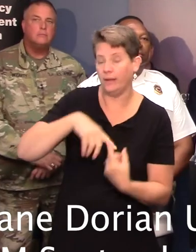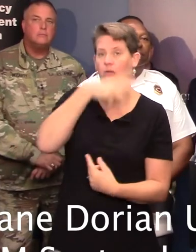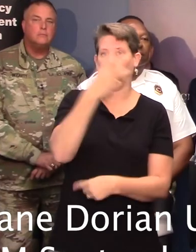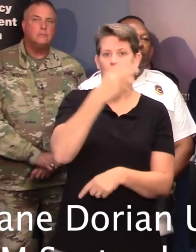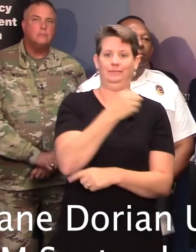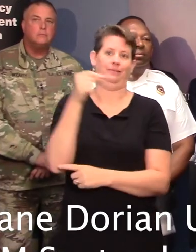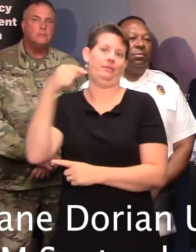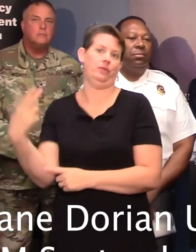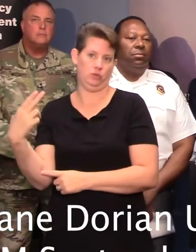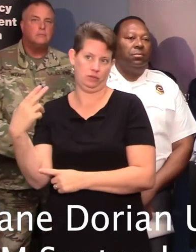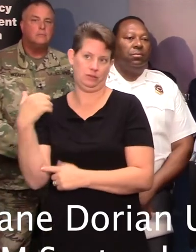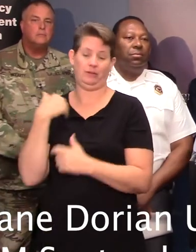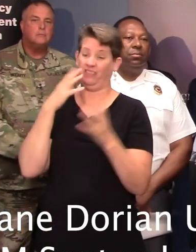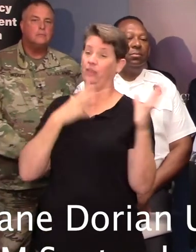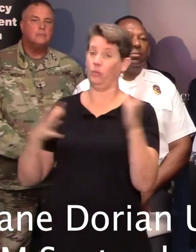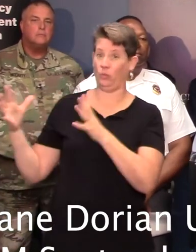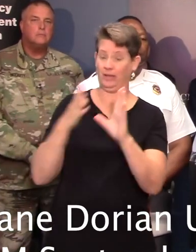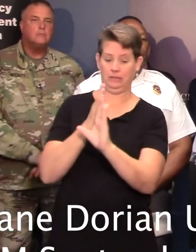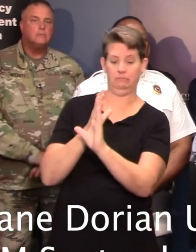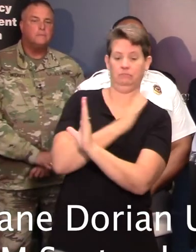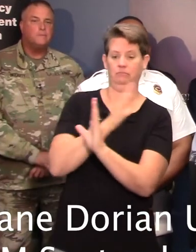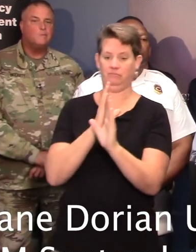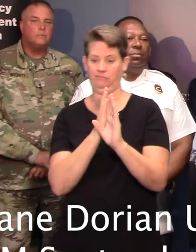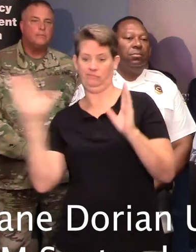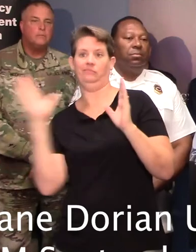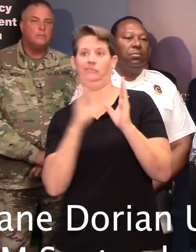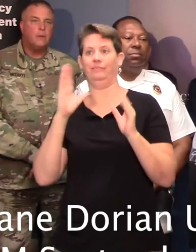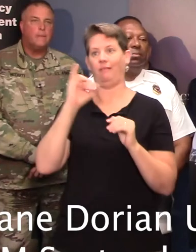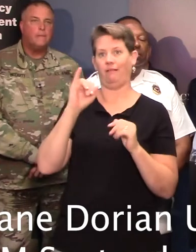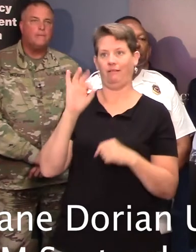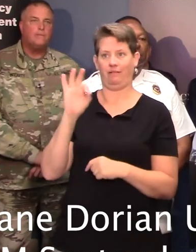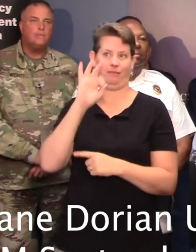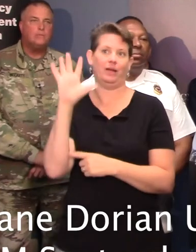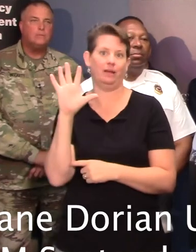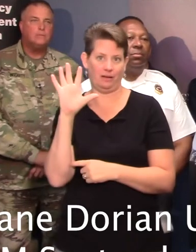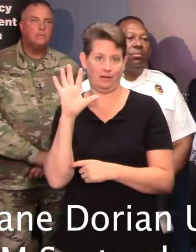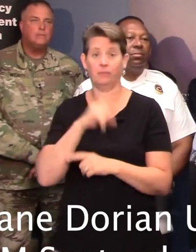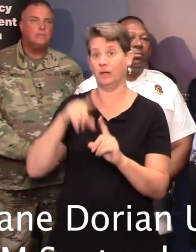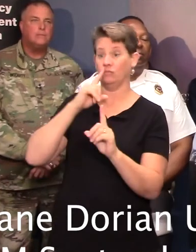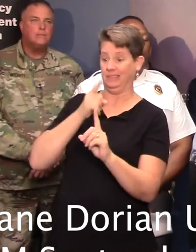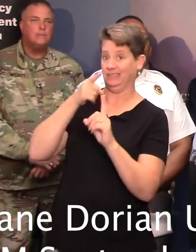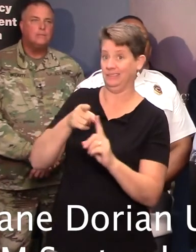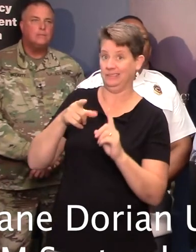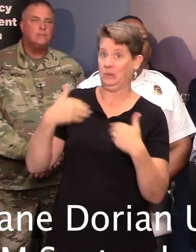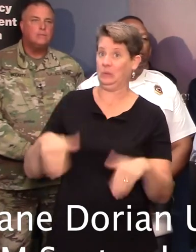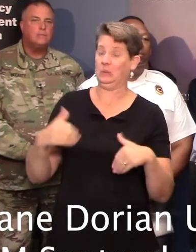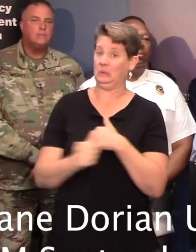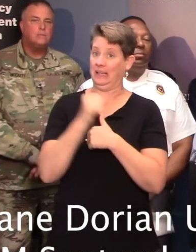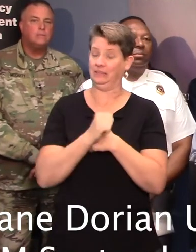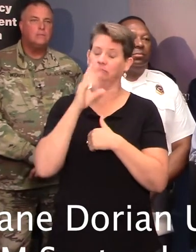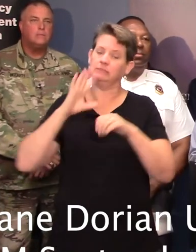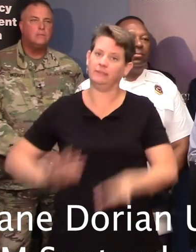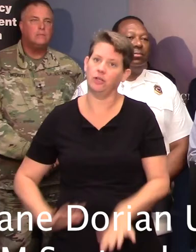storm force winds extending inland beyond the I-95 corridor. Even more concerning is the storm surge potential. Major